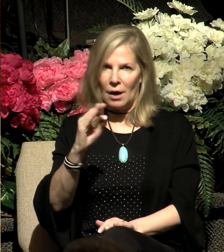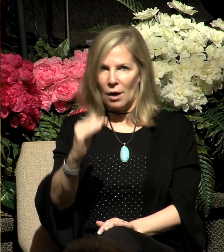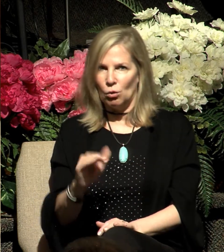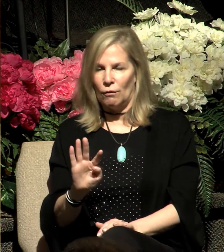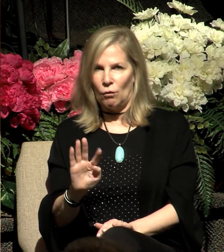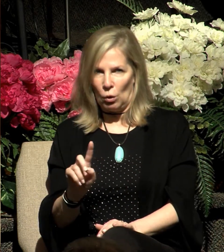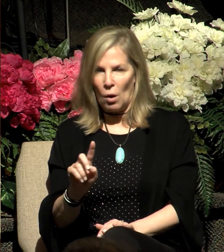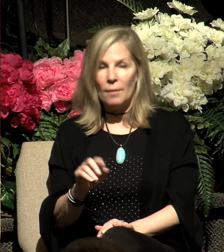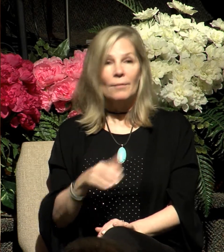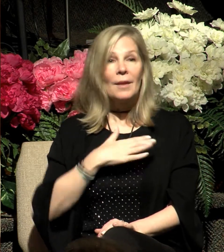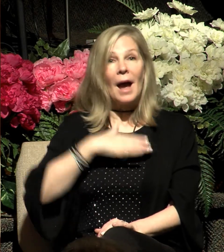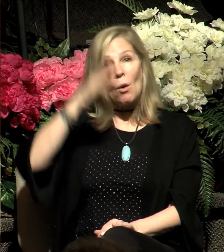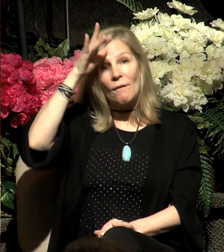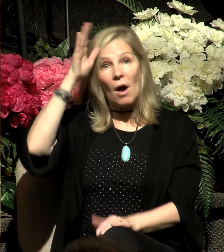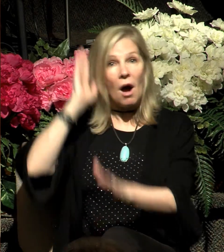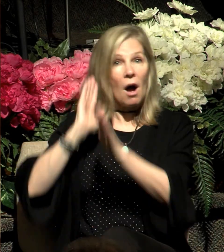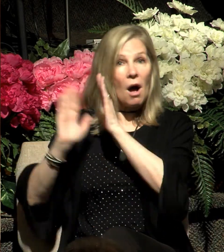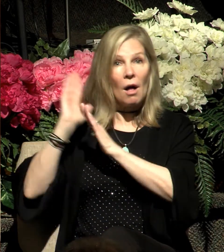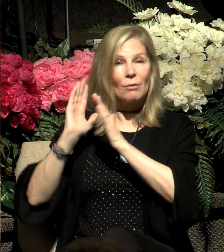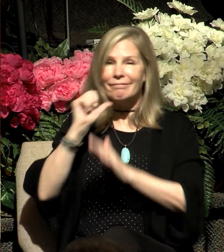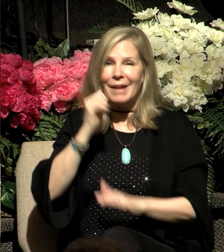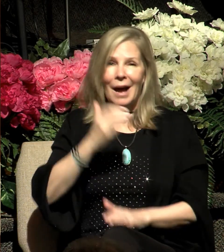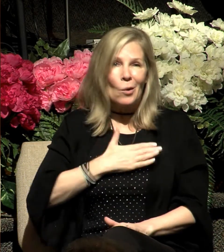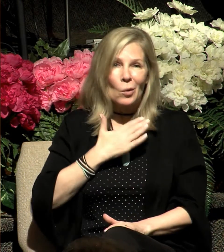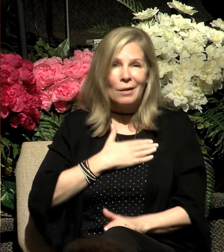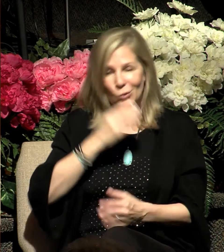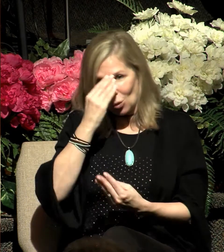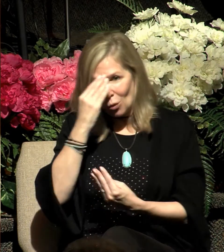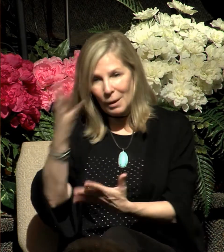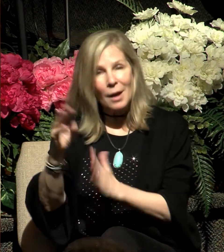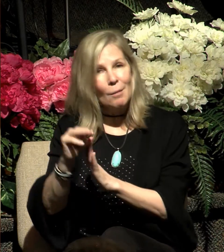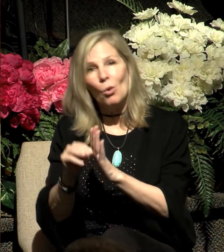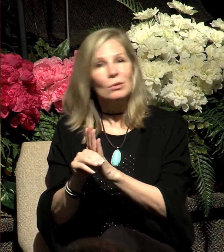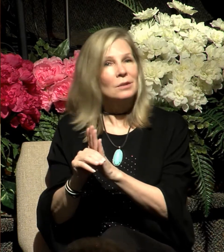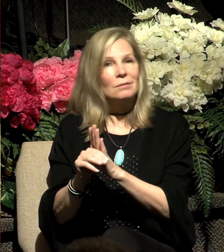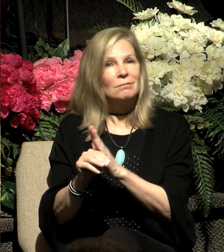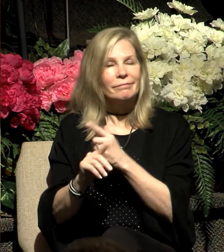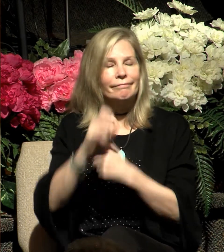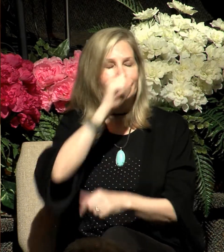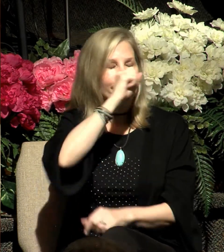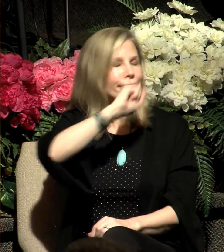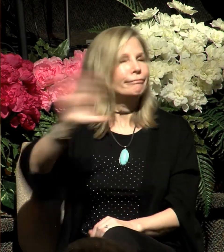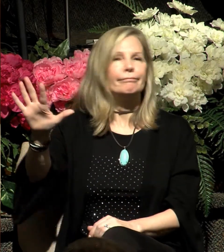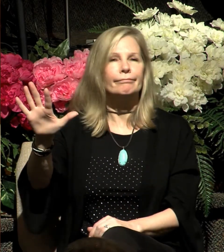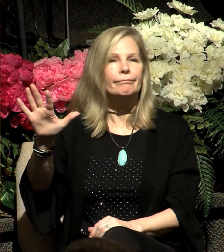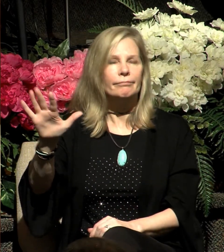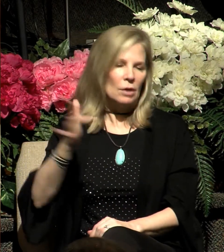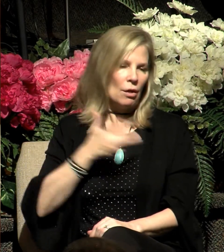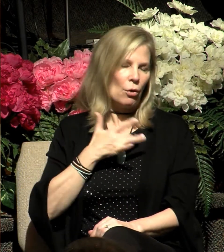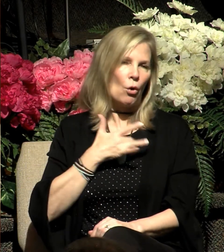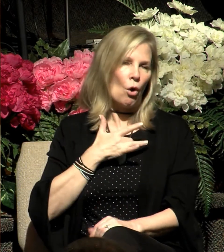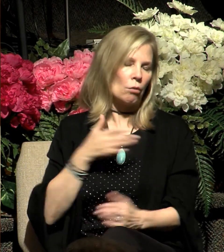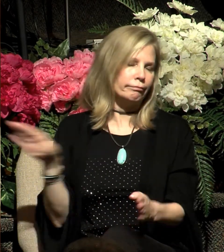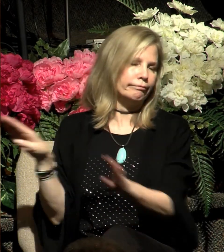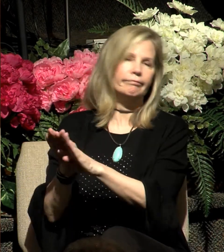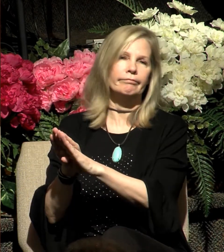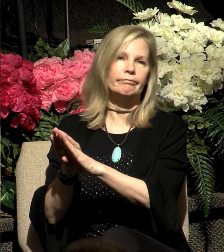Our fathers were unwilling to be obedient to him, but repudiated him, and in their hearts turned back to Egypt,